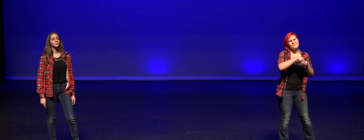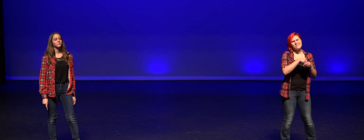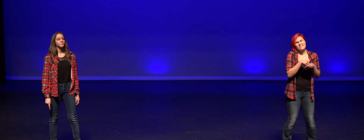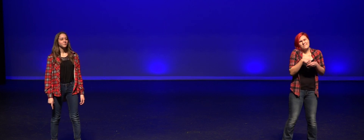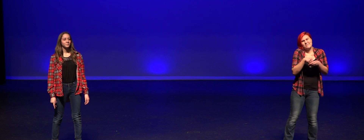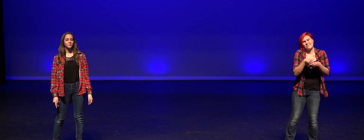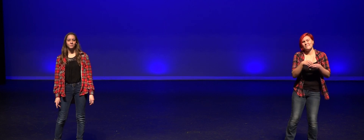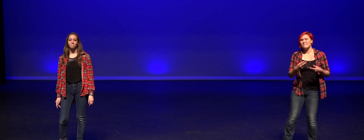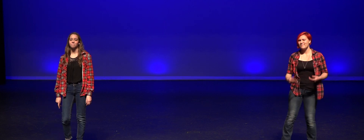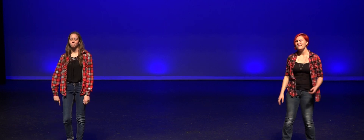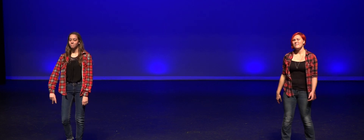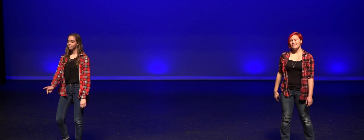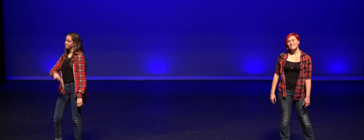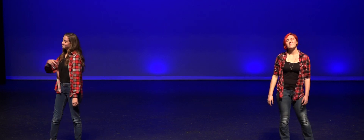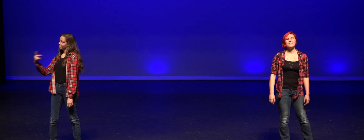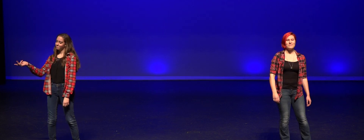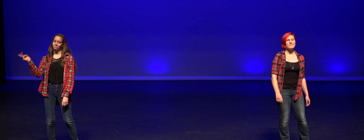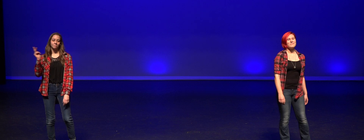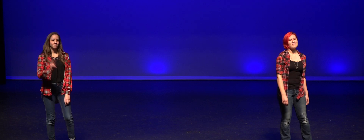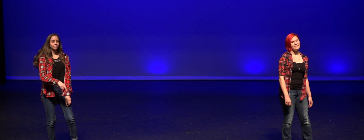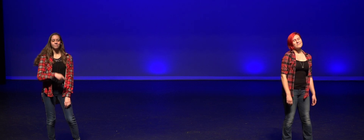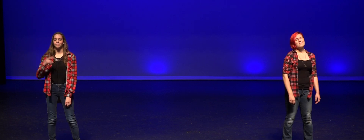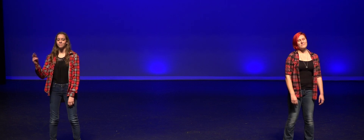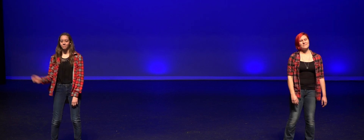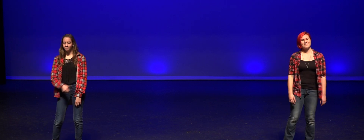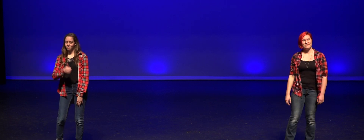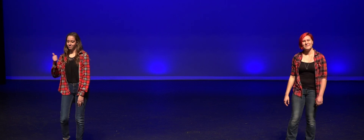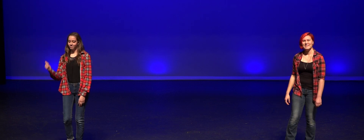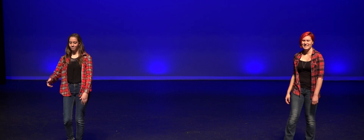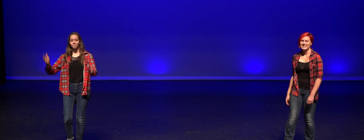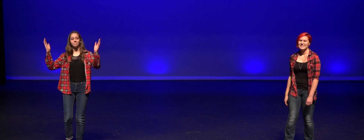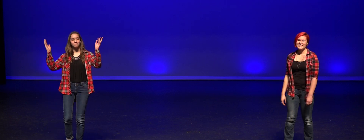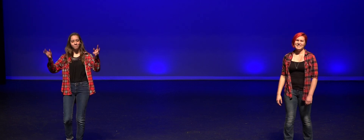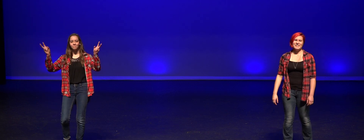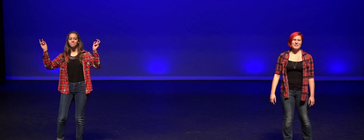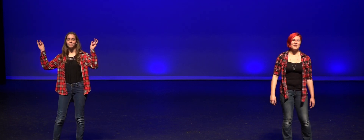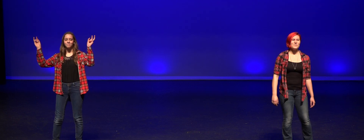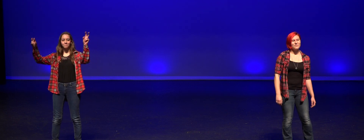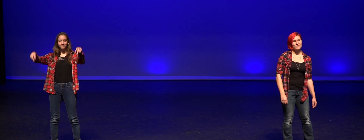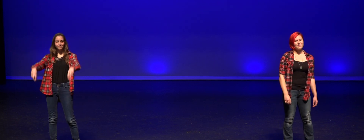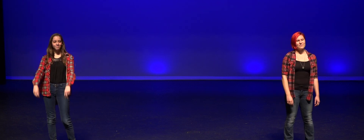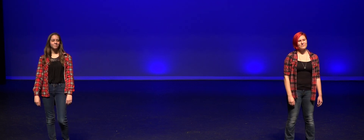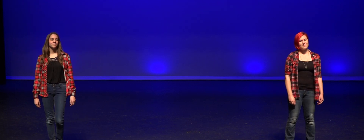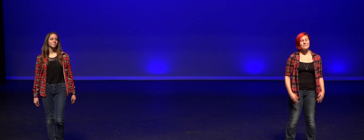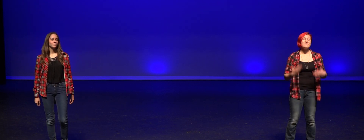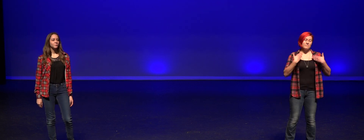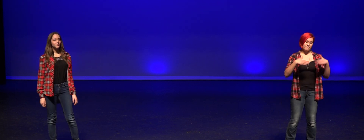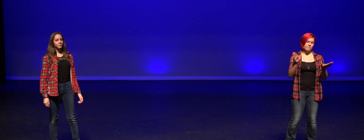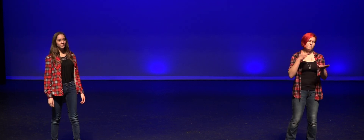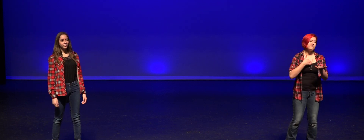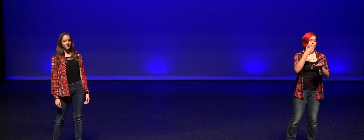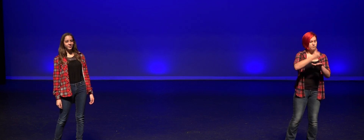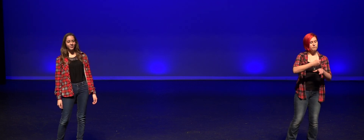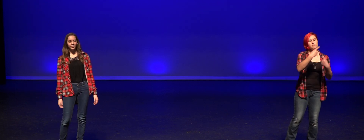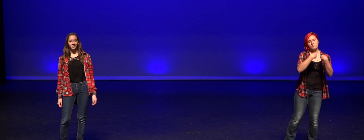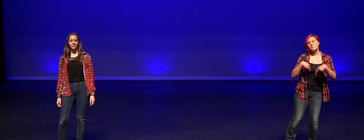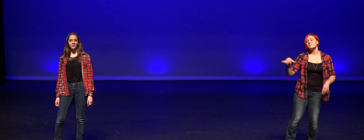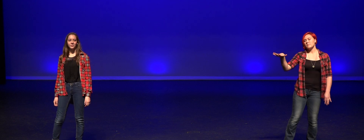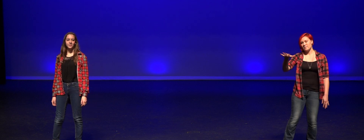you get involved in politics, religions, other people's quotes I'll paint a picture,